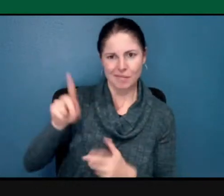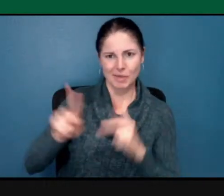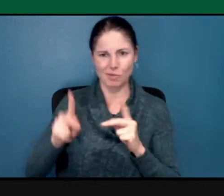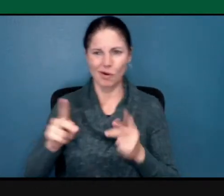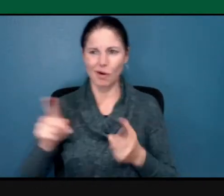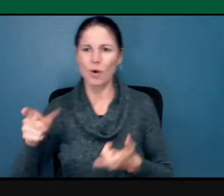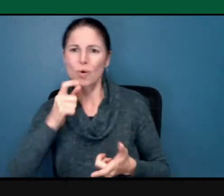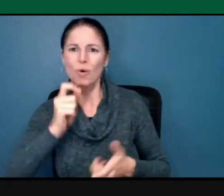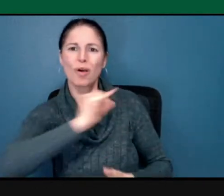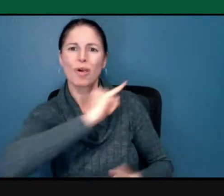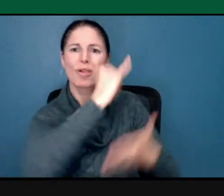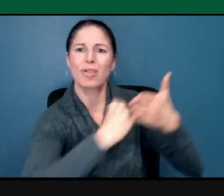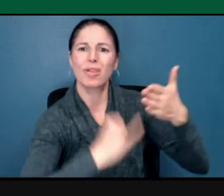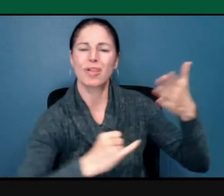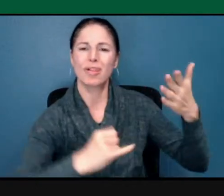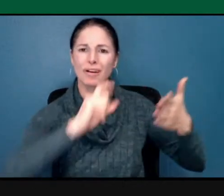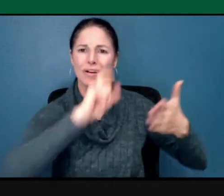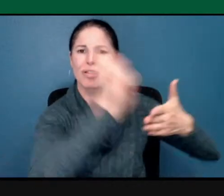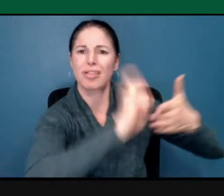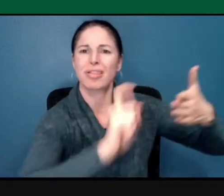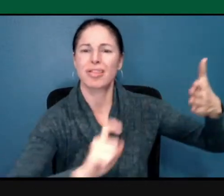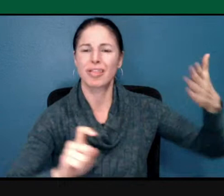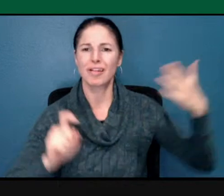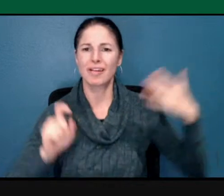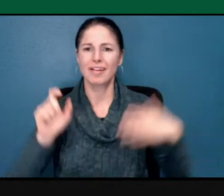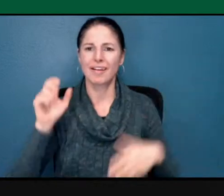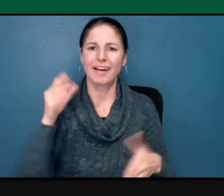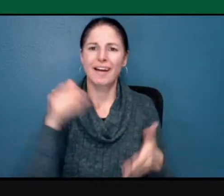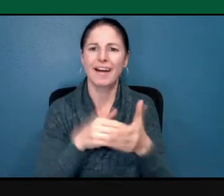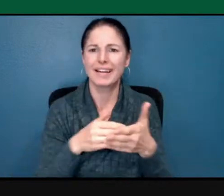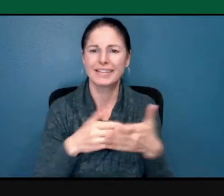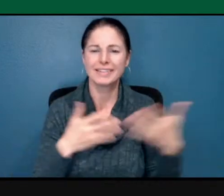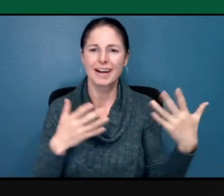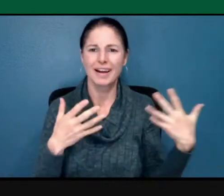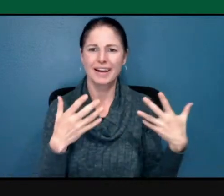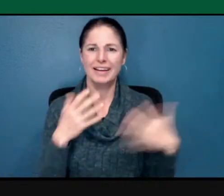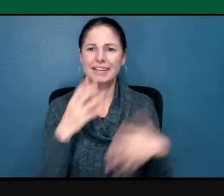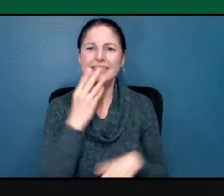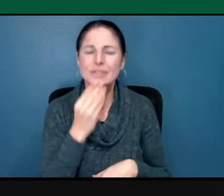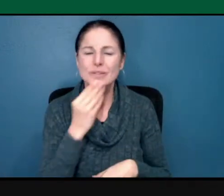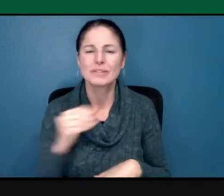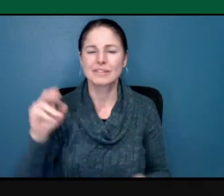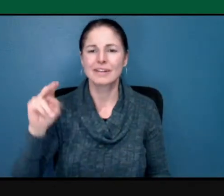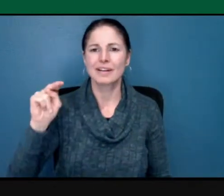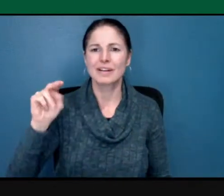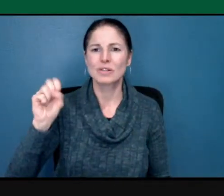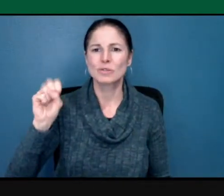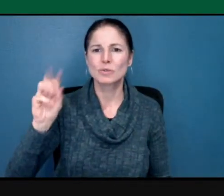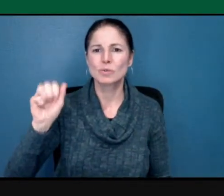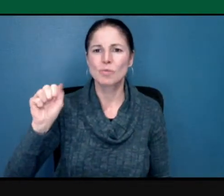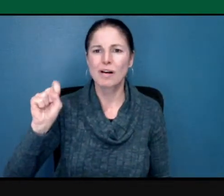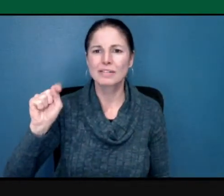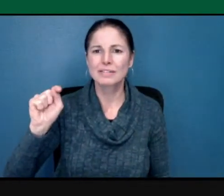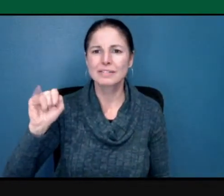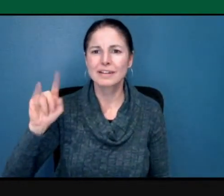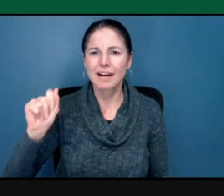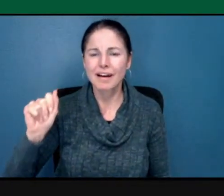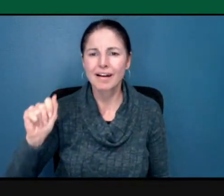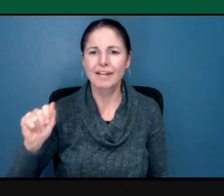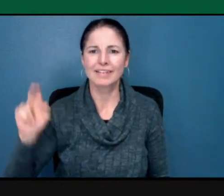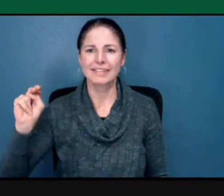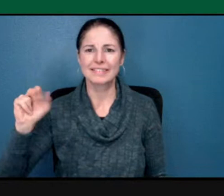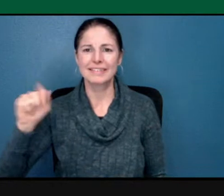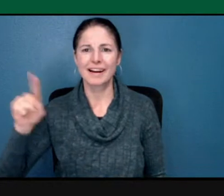campus and beyond. The most recent desecration of our space was found in our